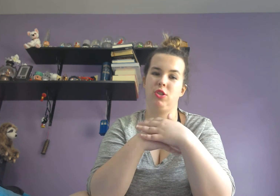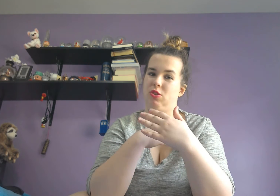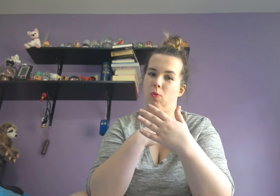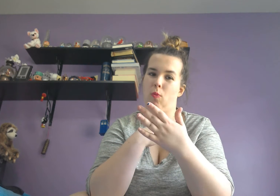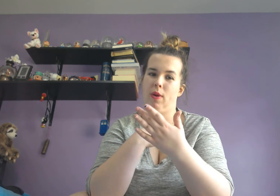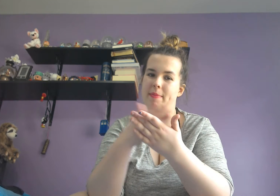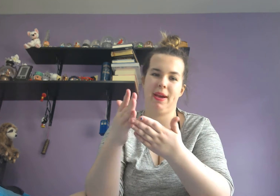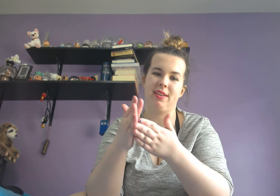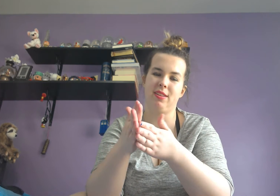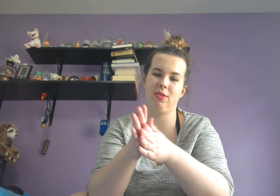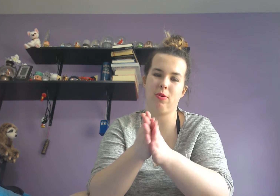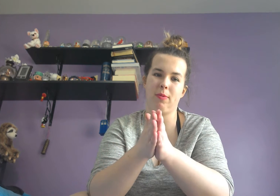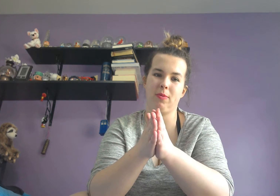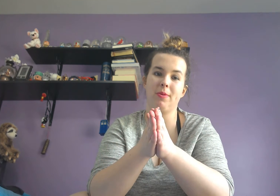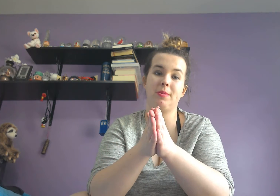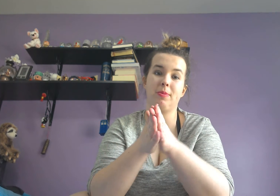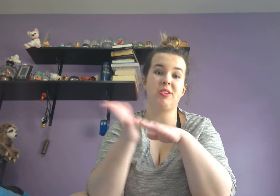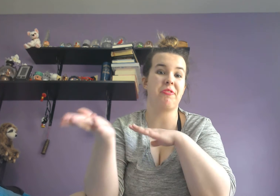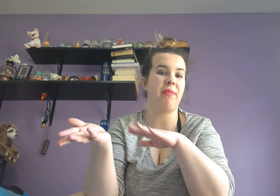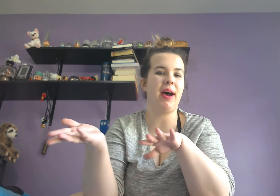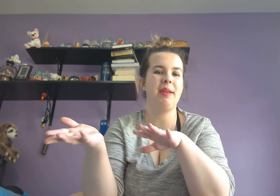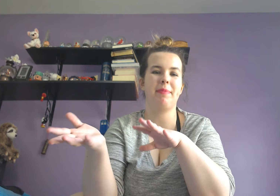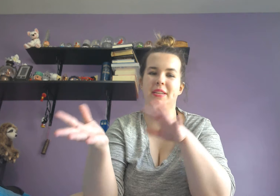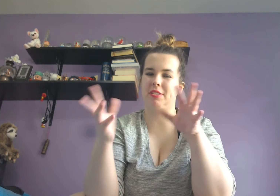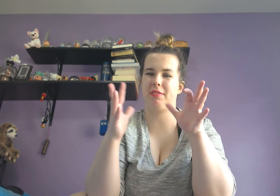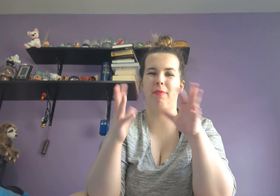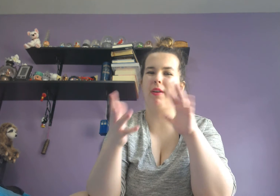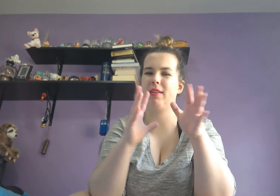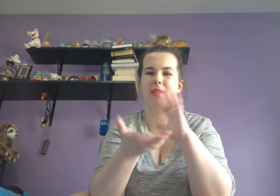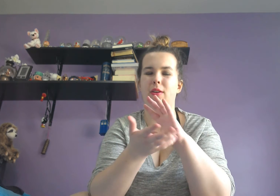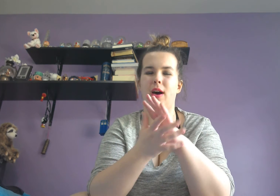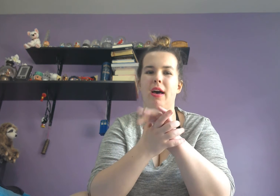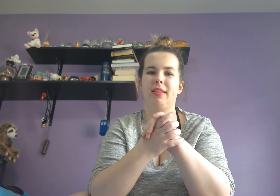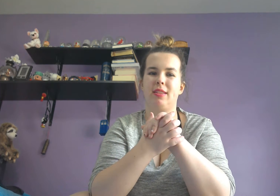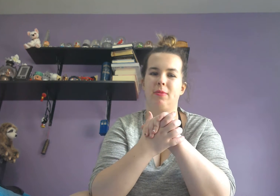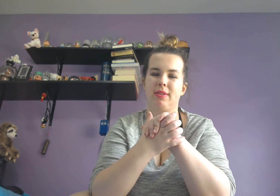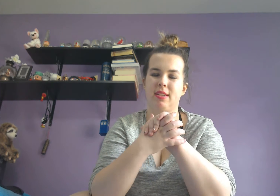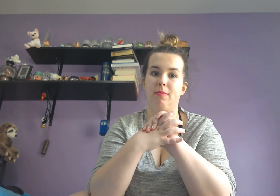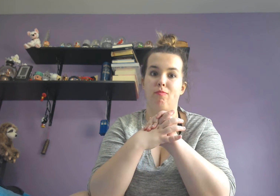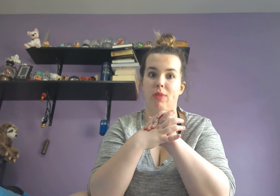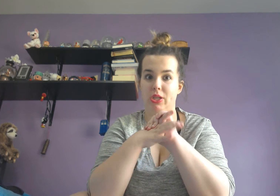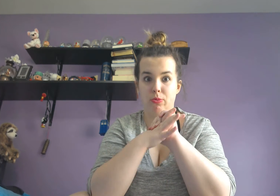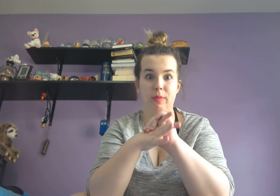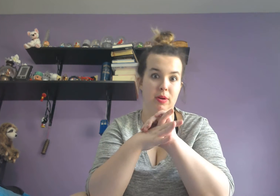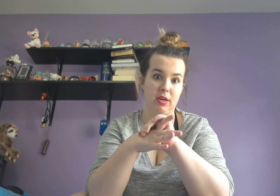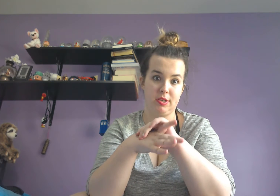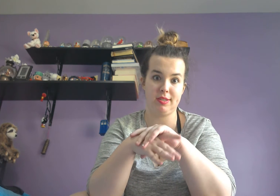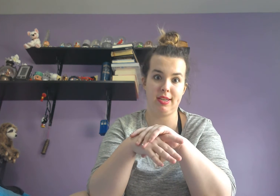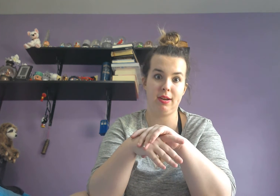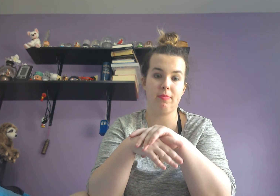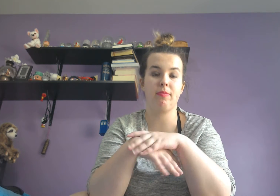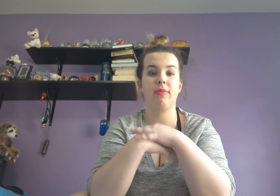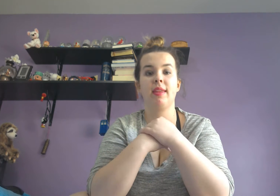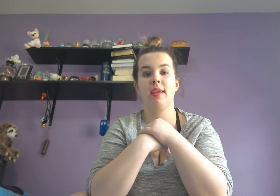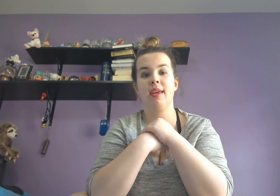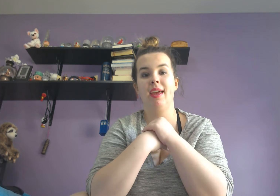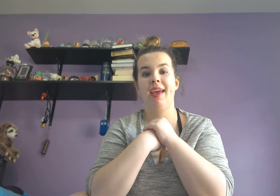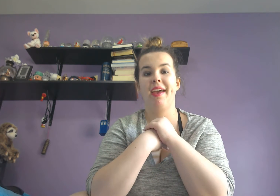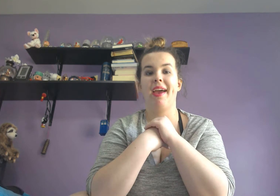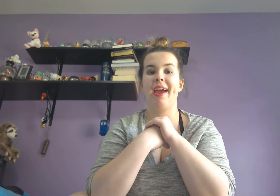just went back into their normal roots which is fine but just felt a little odd that there wasn't much repercussions there and